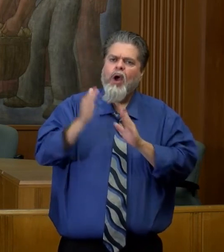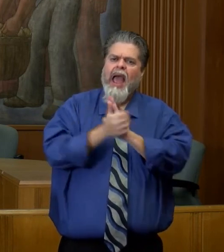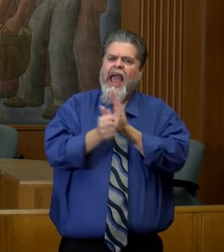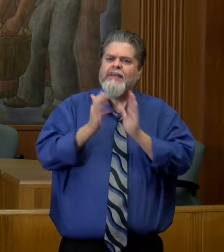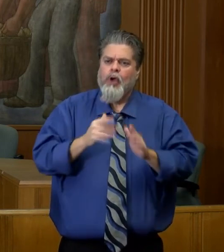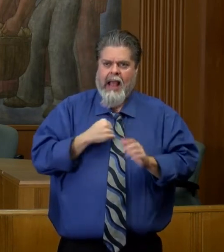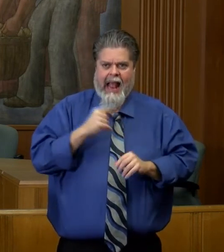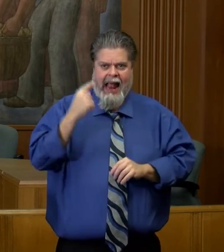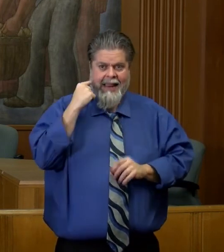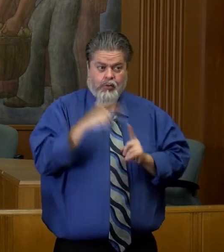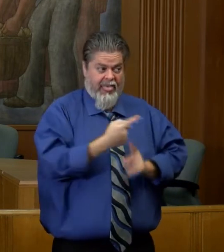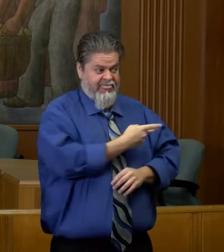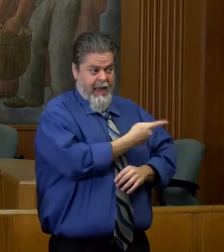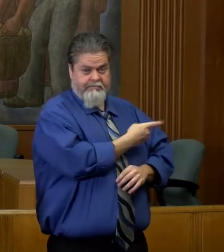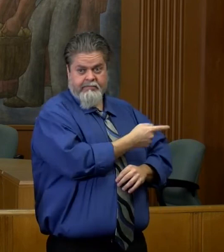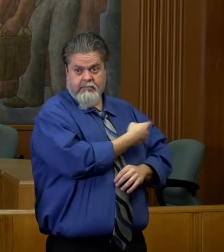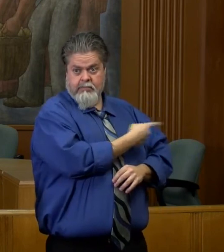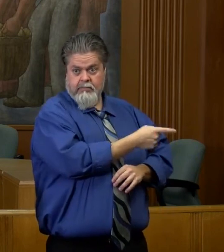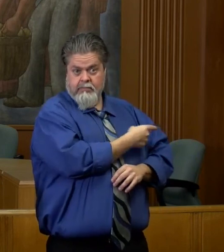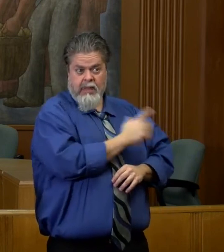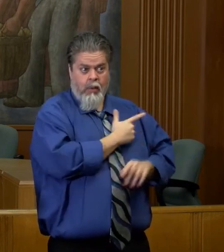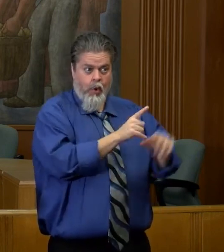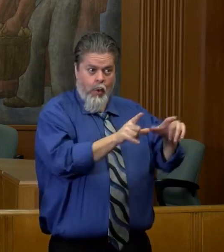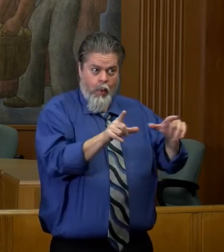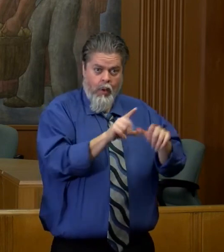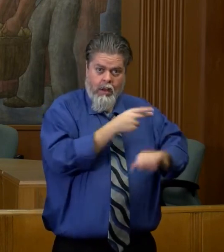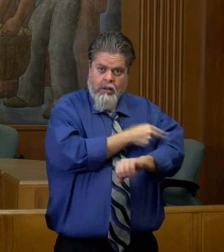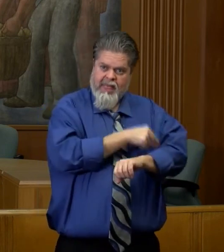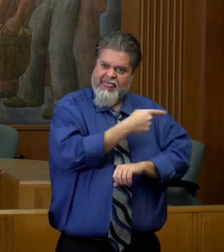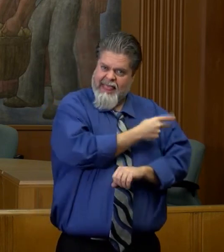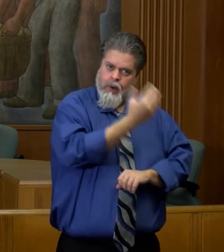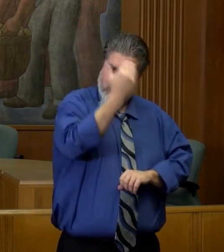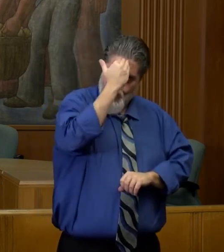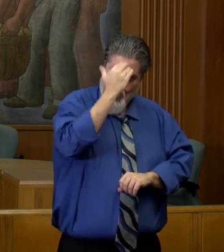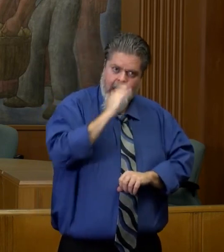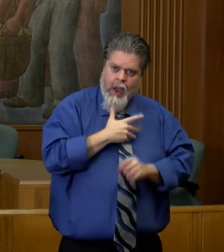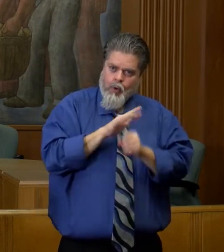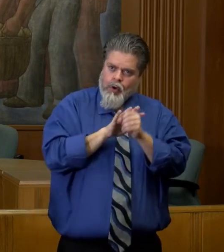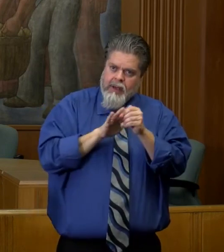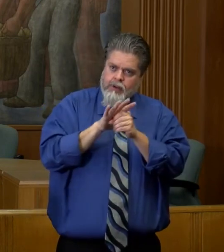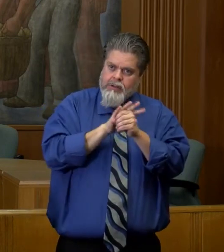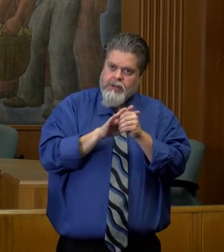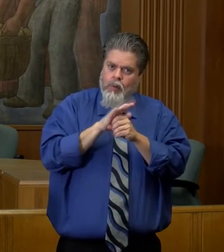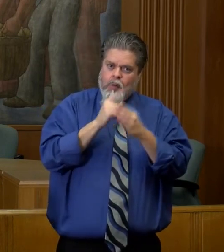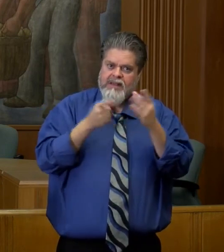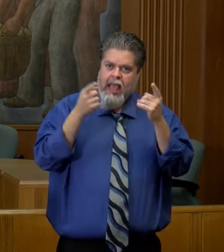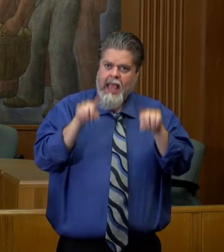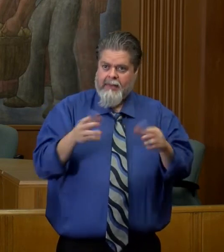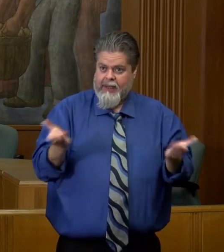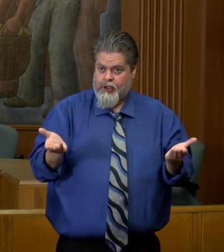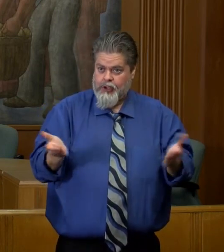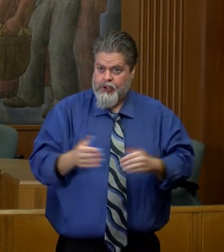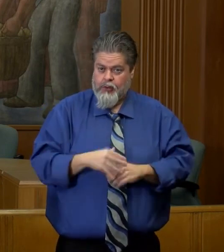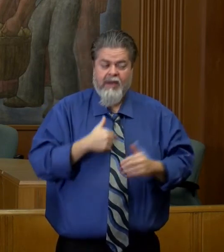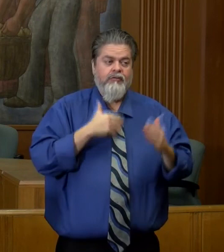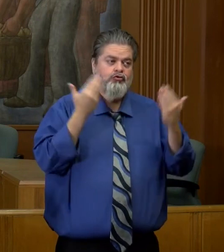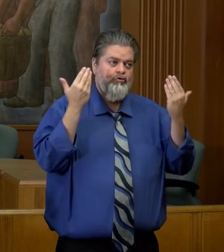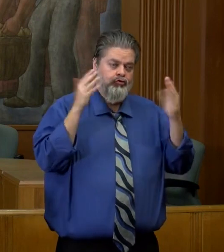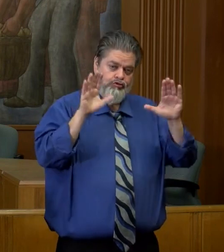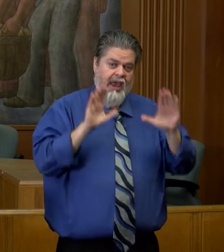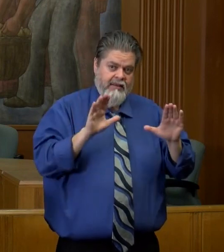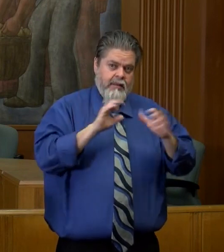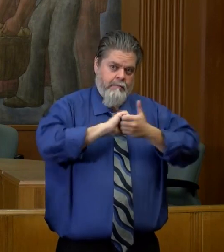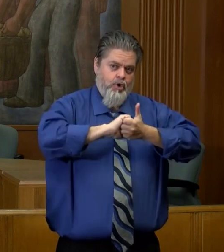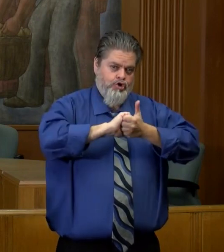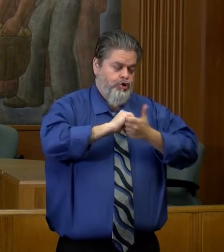listen to these guys I listen to our local systems who know this market who know what's happening here and we have great partners so